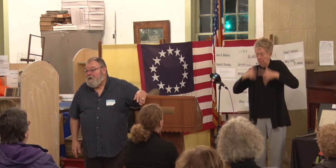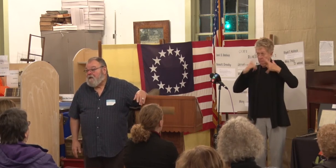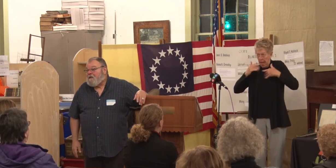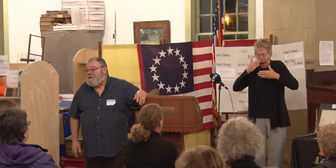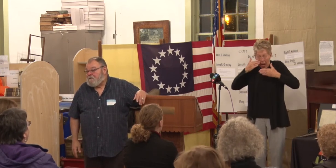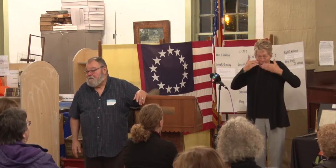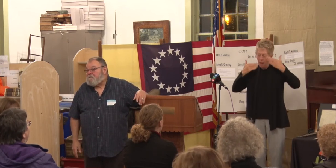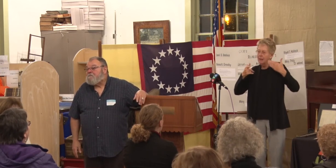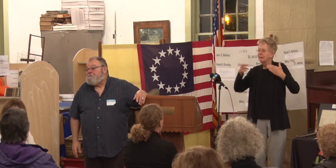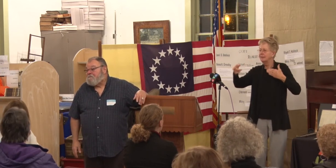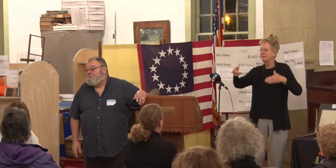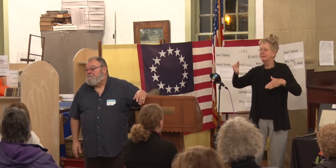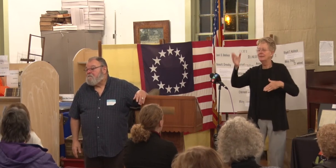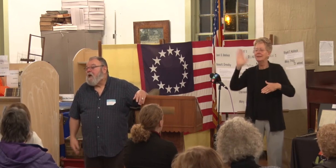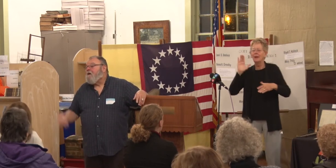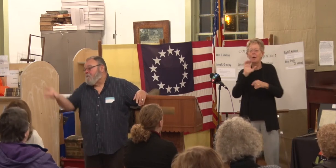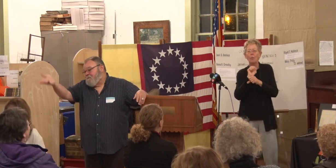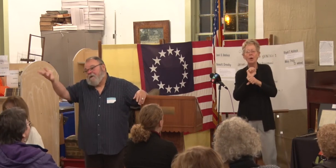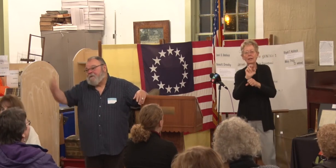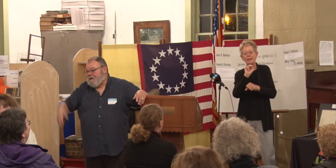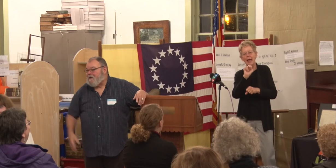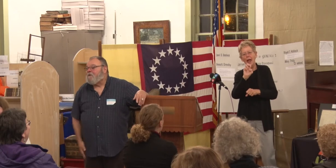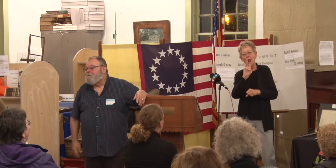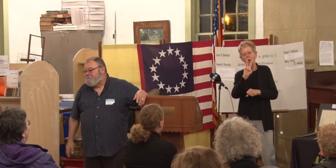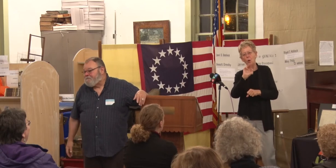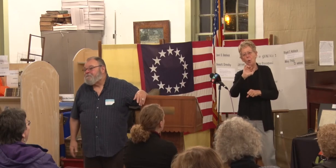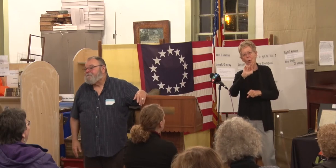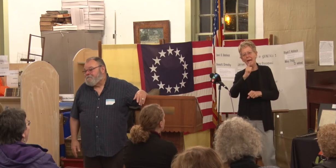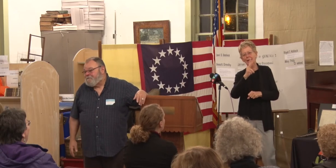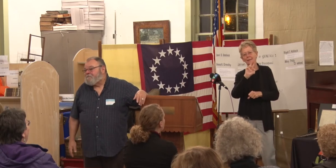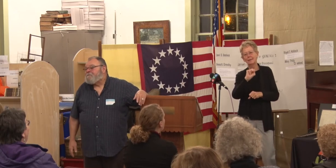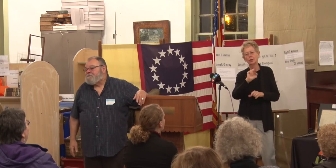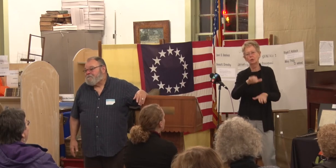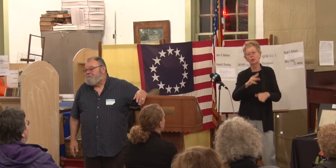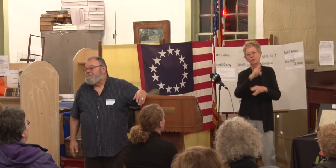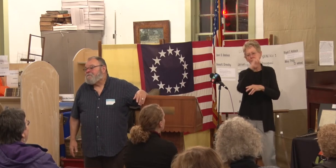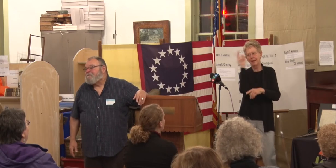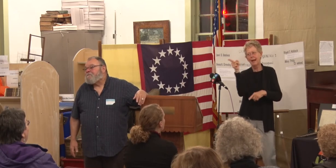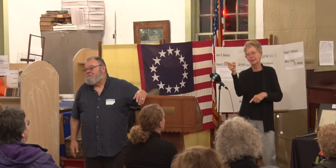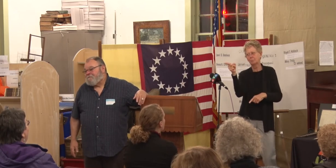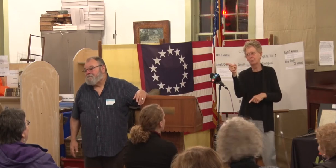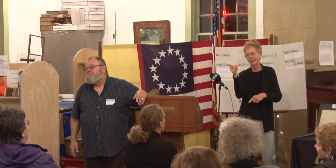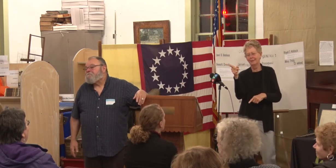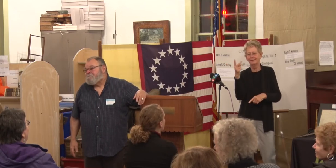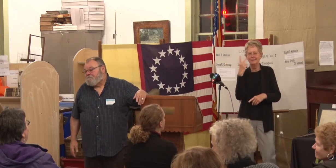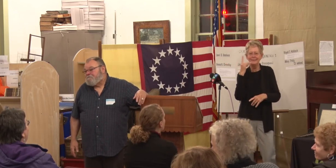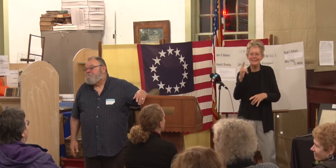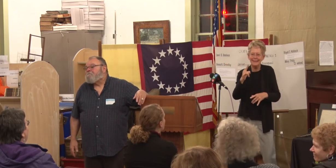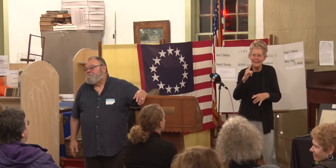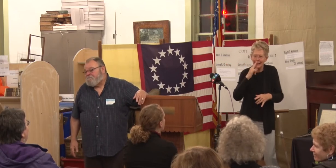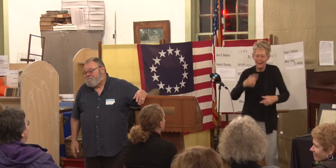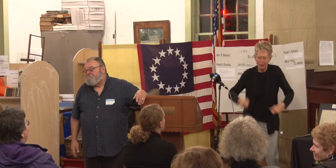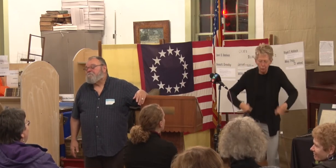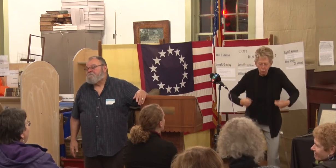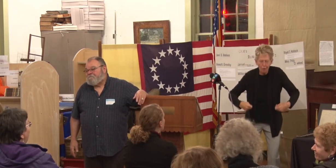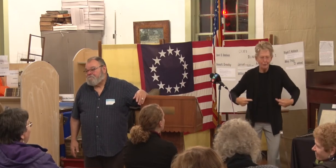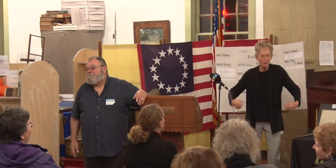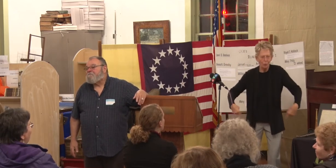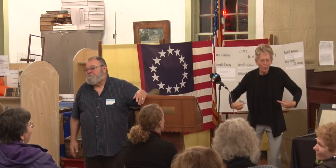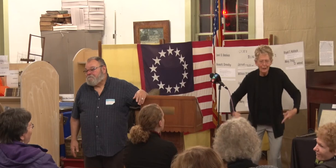I used to work at New Children's Hospital and I used to work you know see the kids with their crutches and wheelchairs and everything and